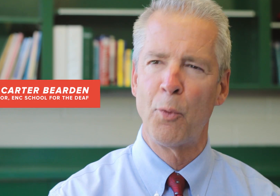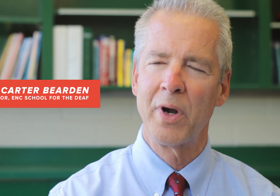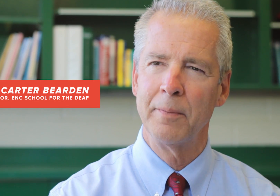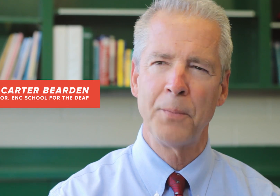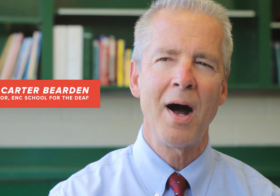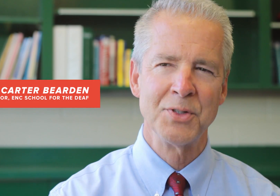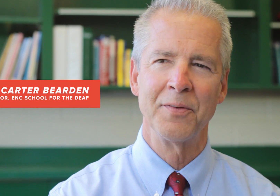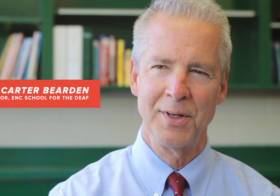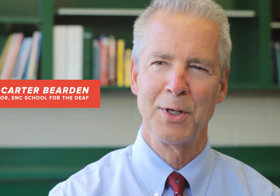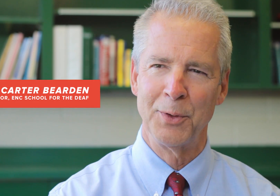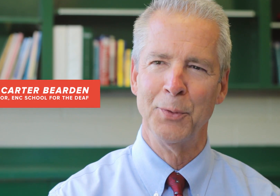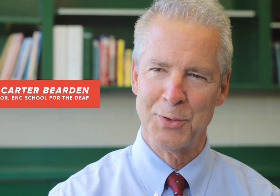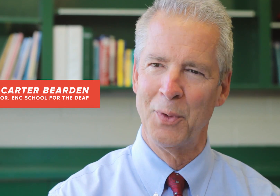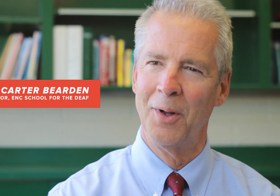rewarding positive things that we're doing as well.